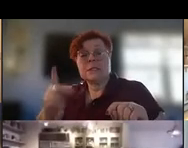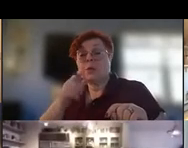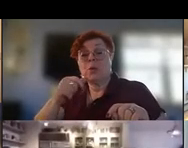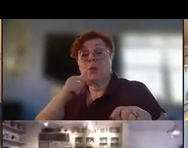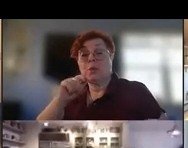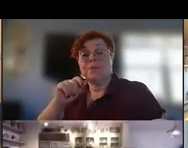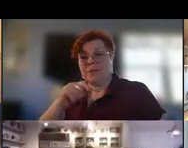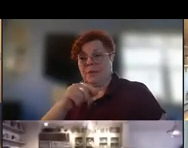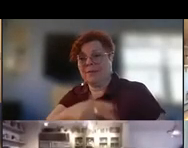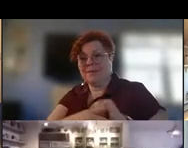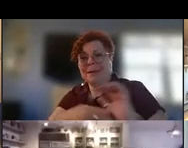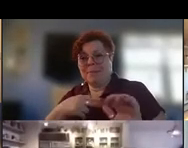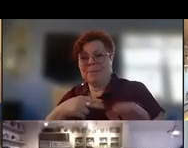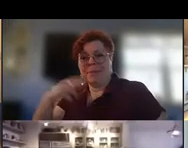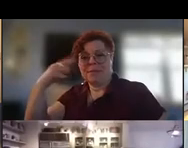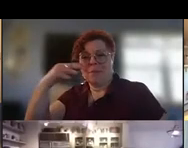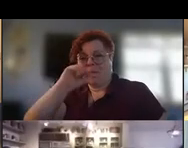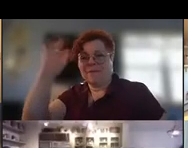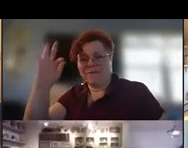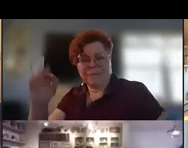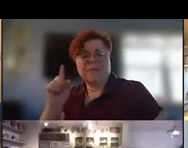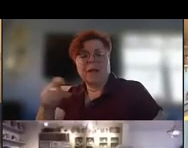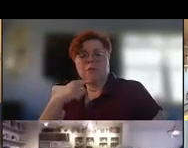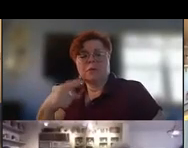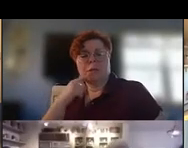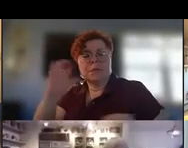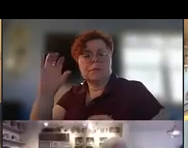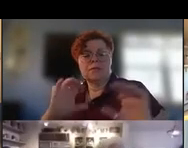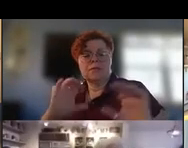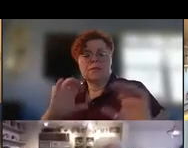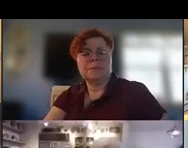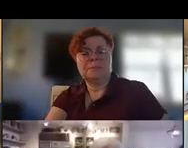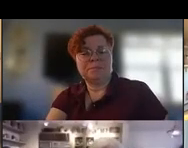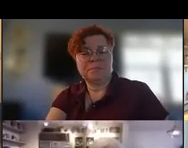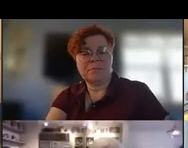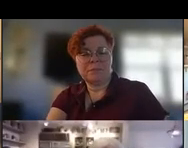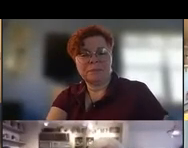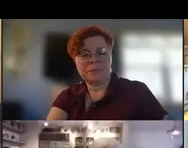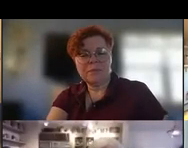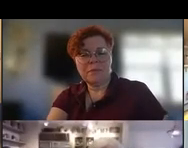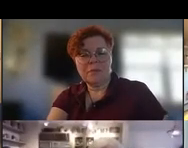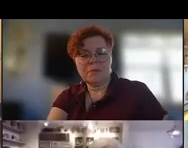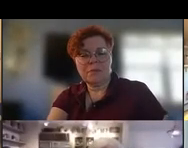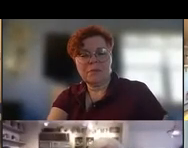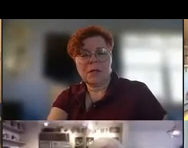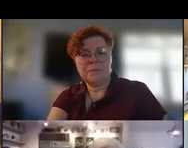only so you will have to tell me in the chat i guess if you have a question actually uh anna glavas